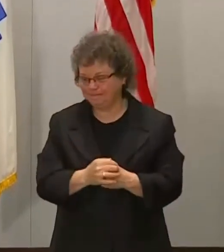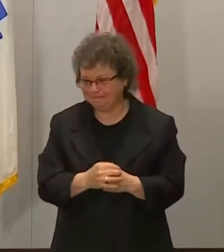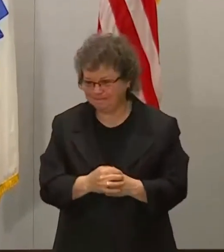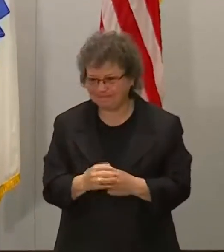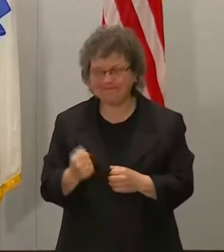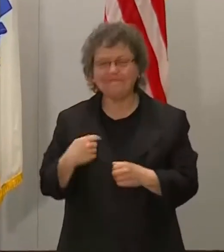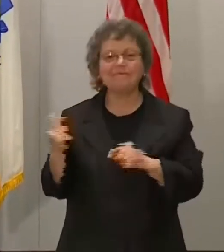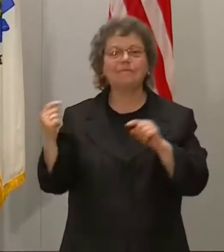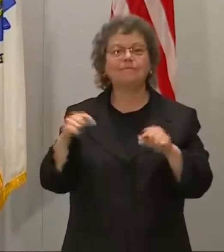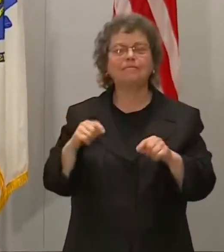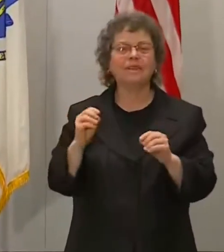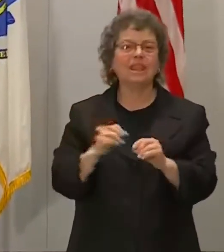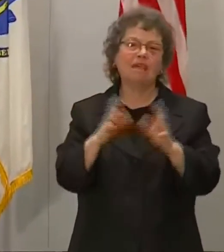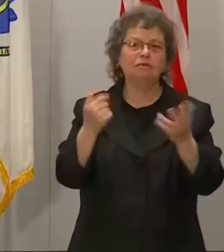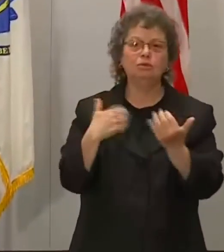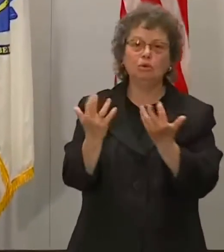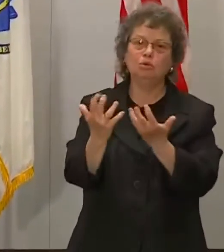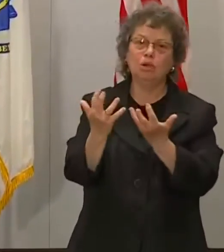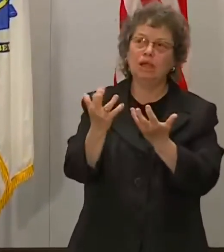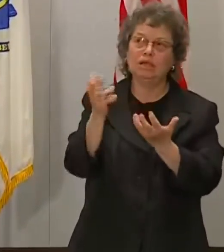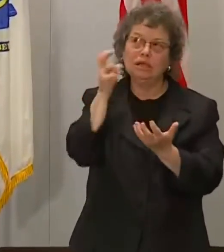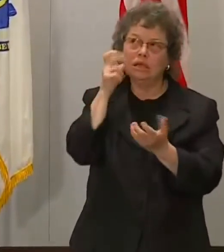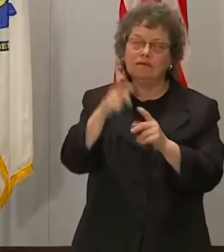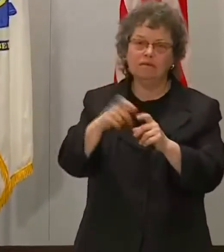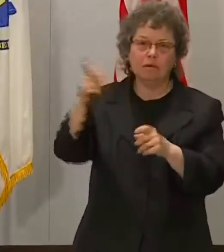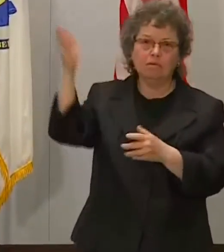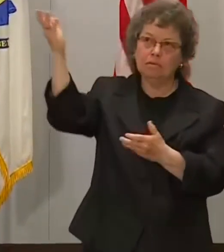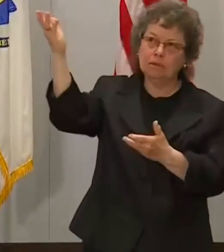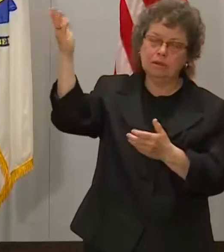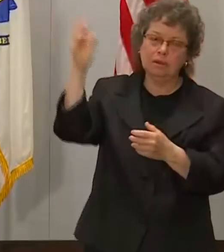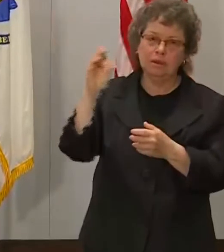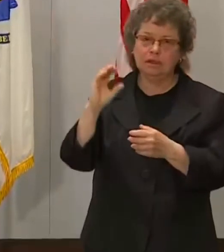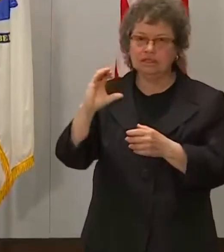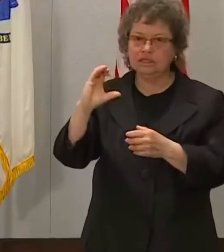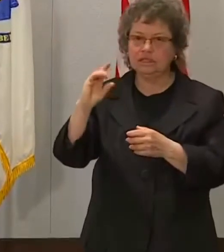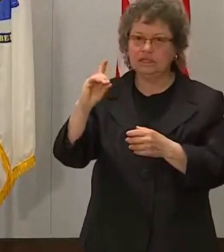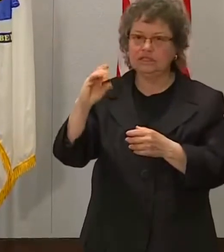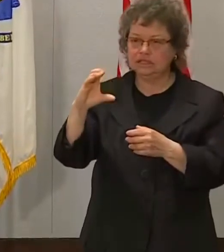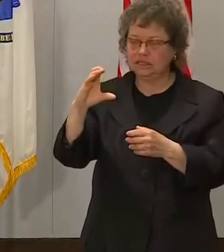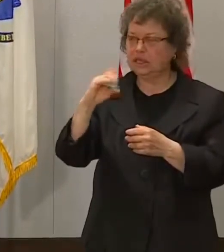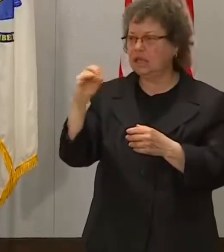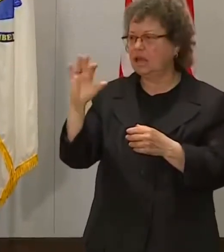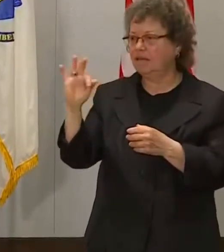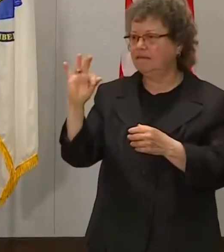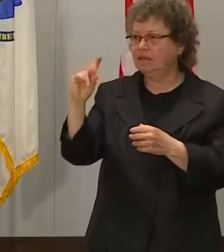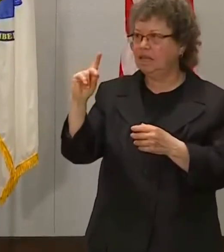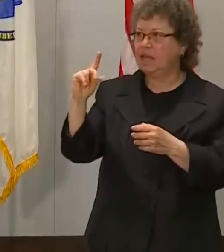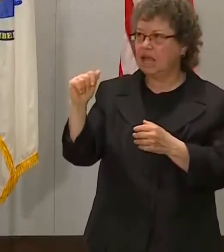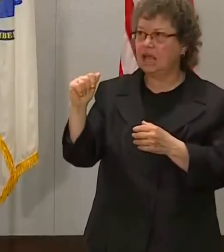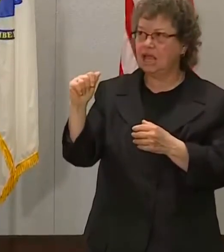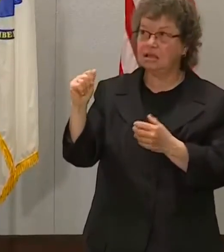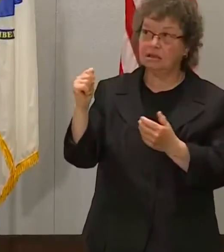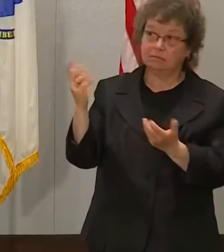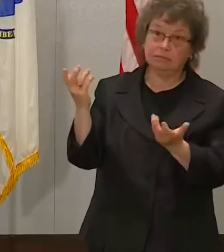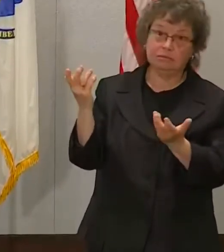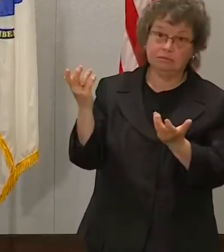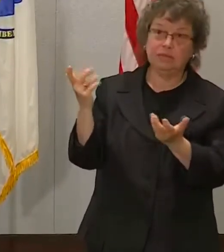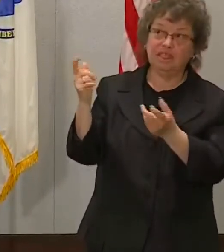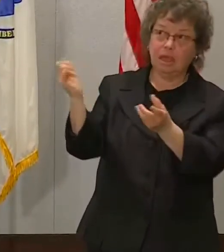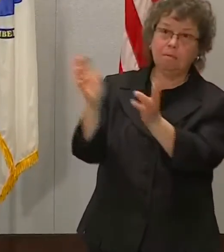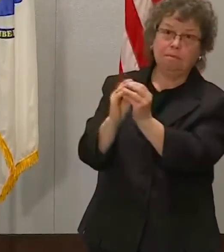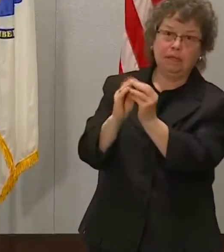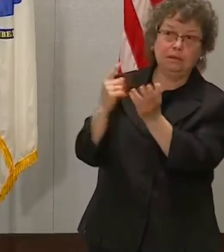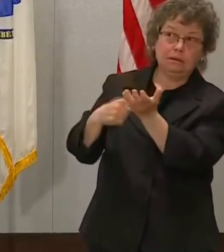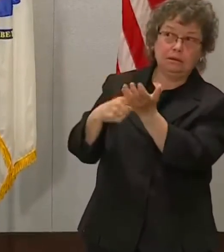So obviously we're waiting for the guidance that comes out from the CDC and FDA in their meeting today. And that will sort of